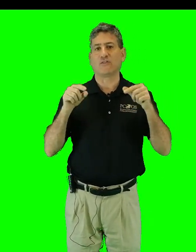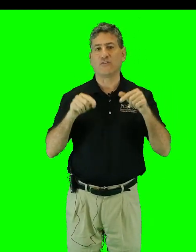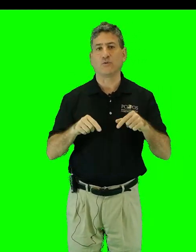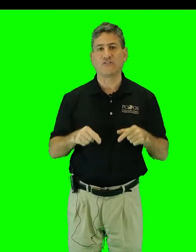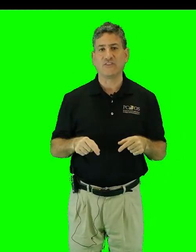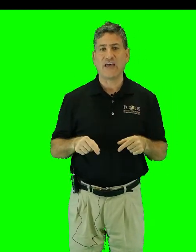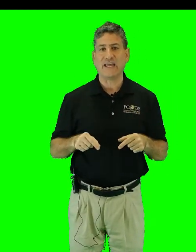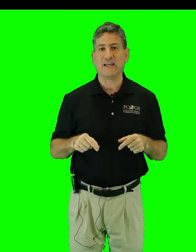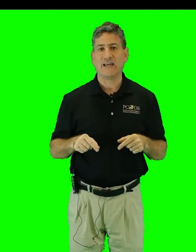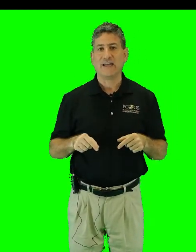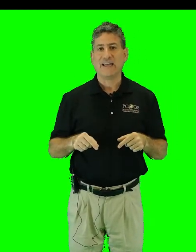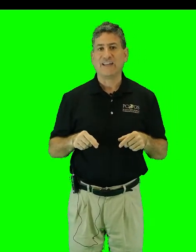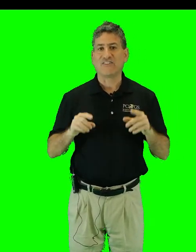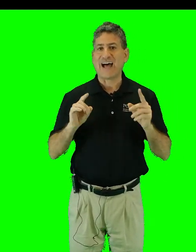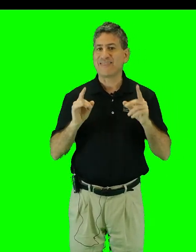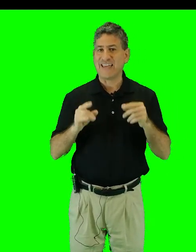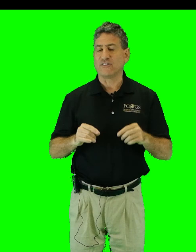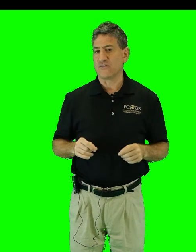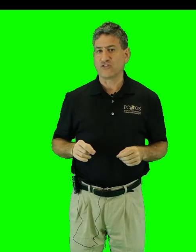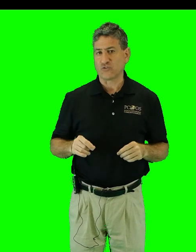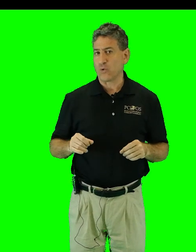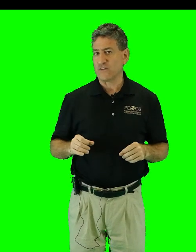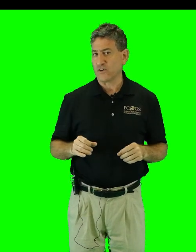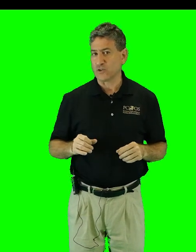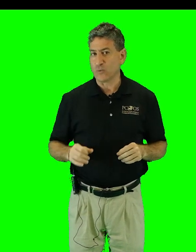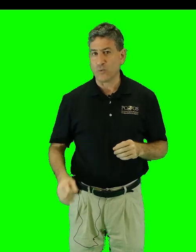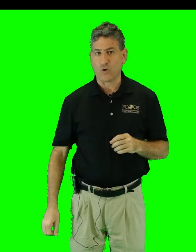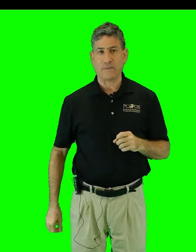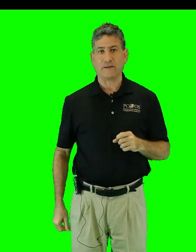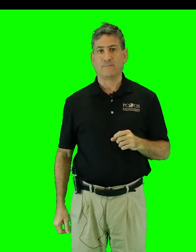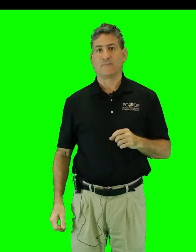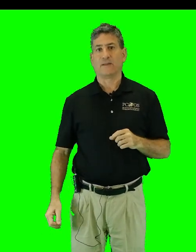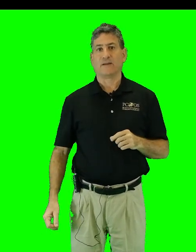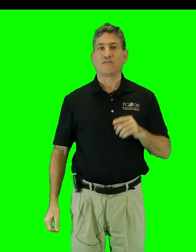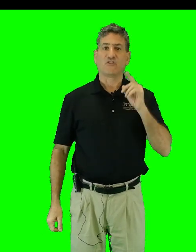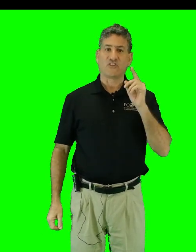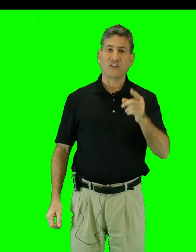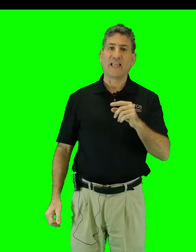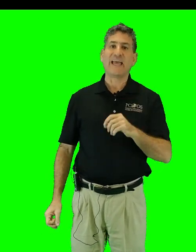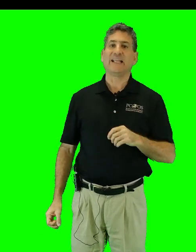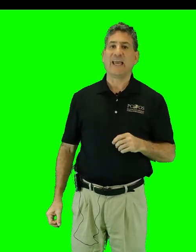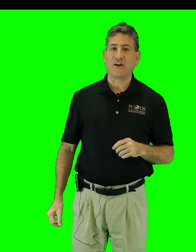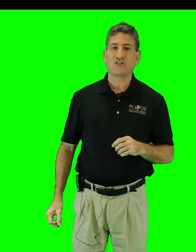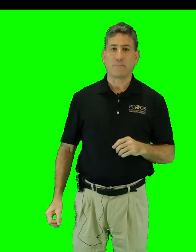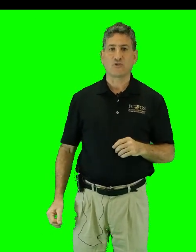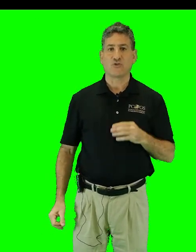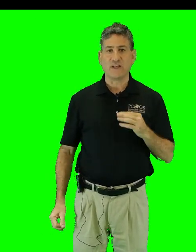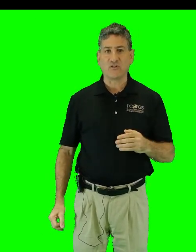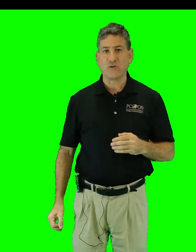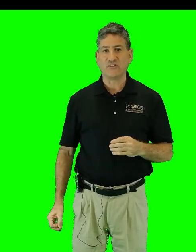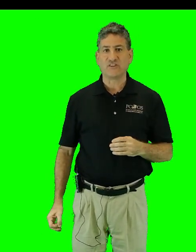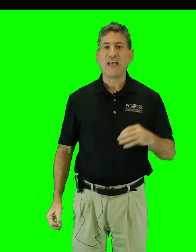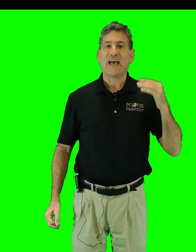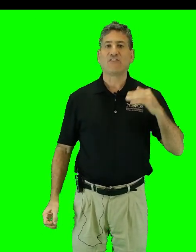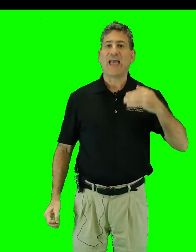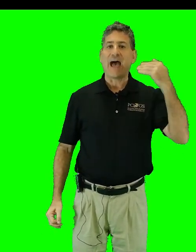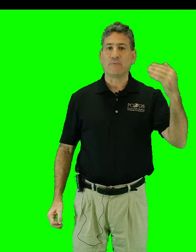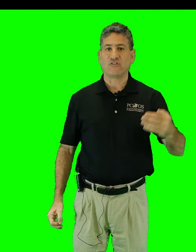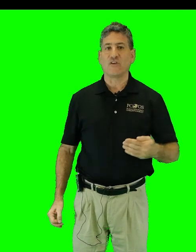fuels today it's not the end of the story for global warming. There's a delay in air temperature increase as the atmosphere